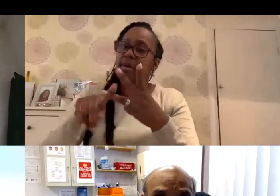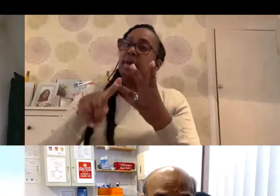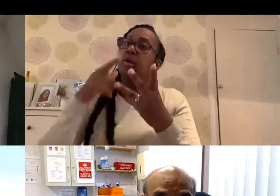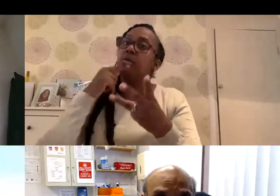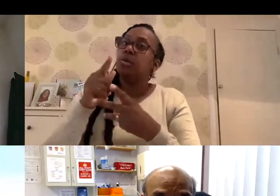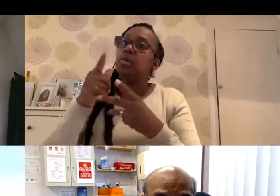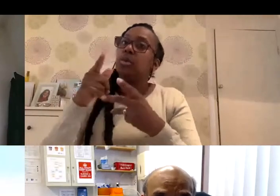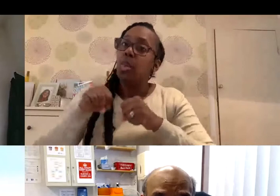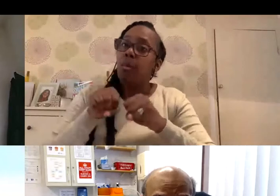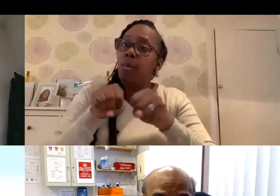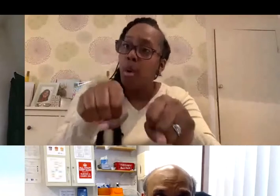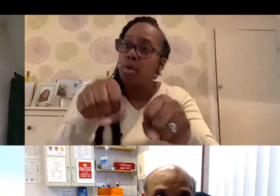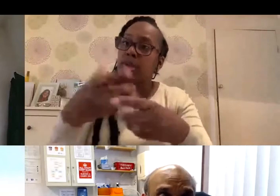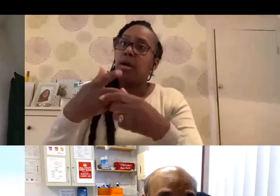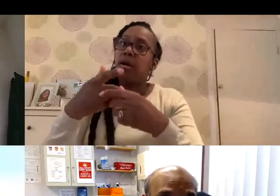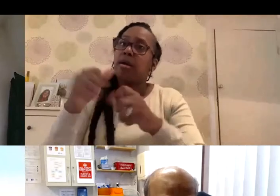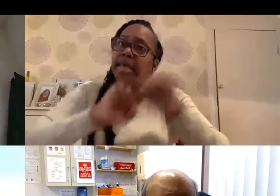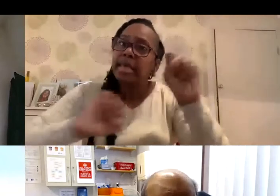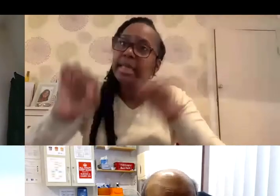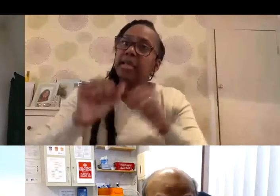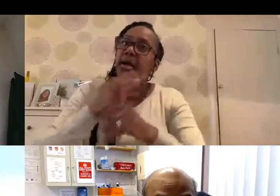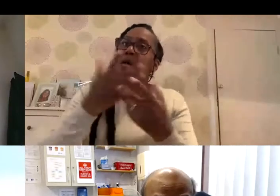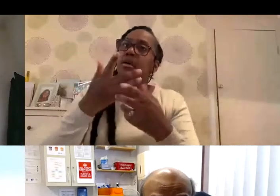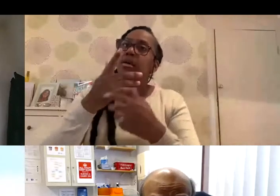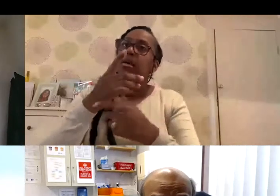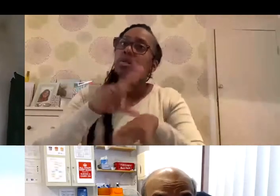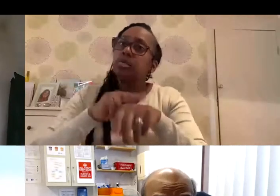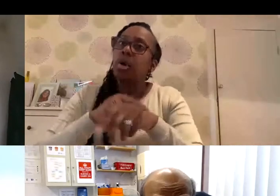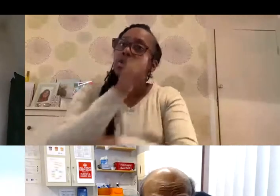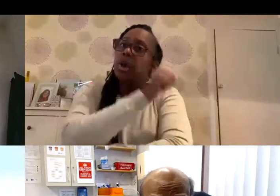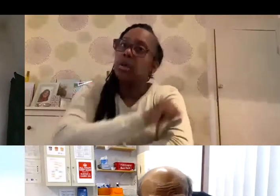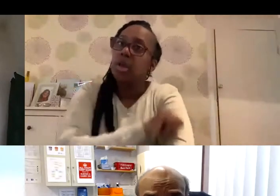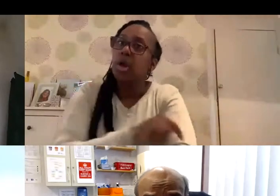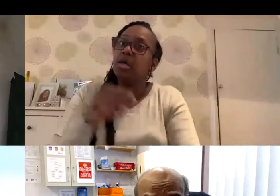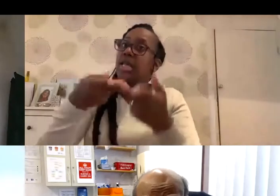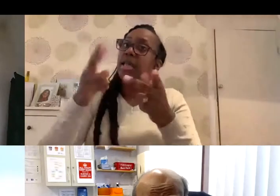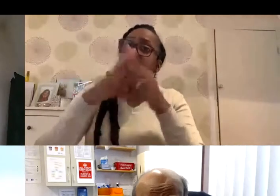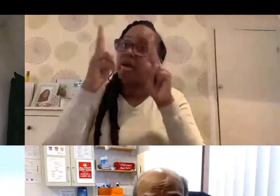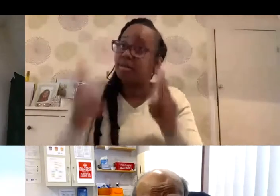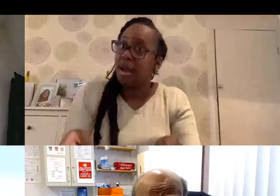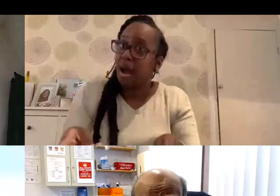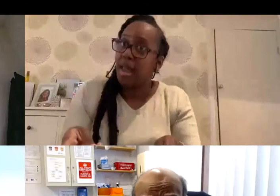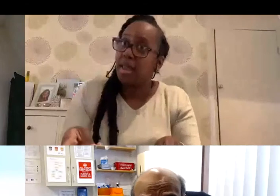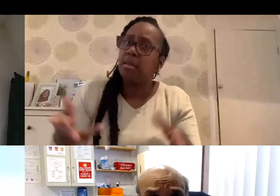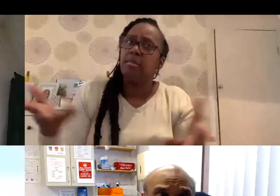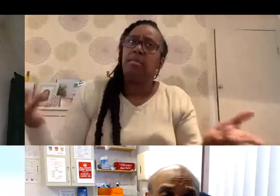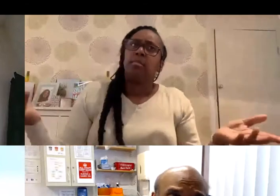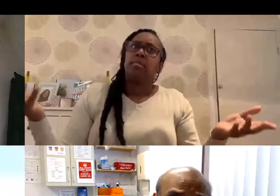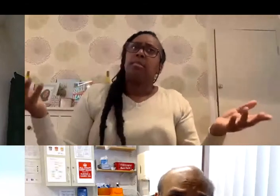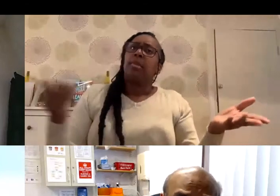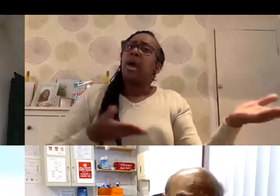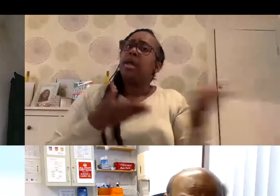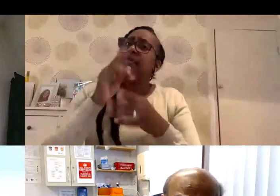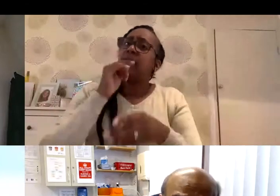porter, the cleaner, the doctor, the nurse, the therapist who will look after me. And sadly, if I die, I can also kindly, unkindly give it